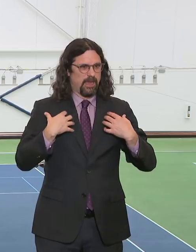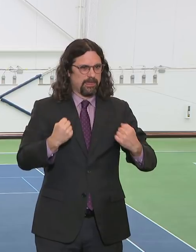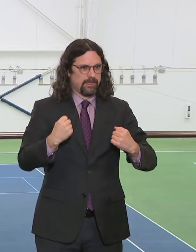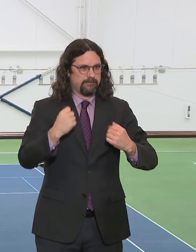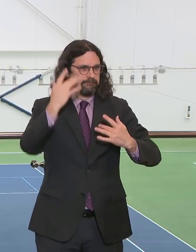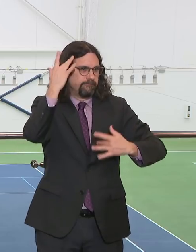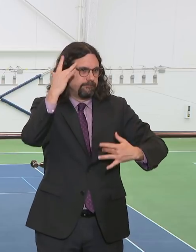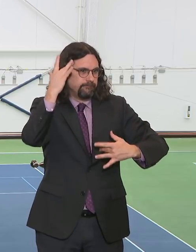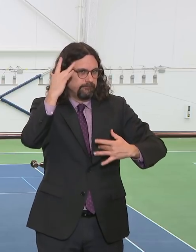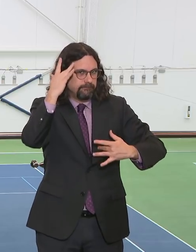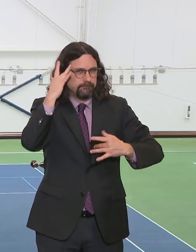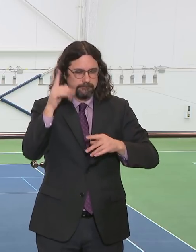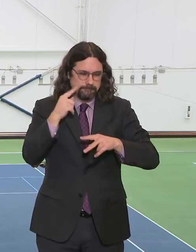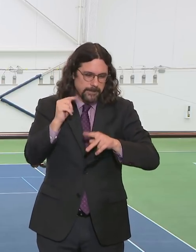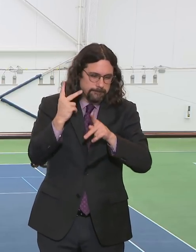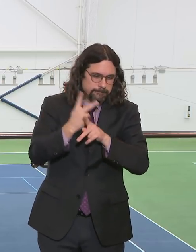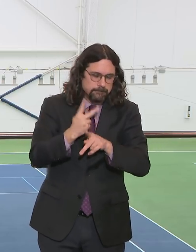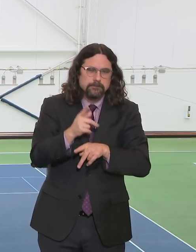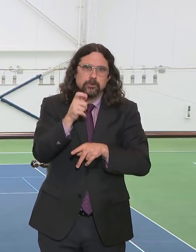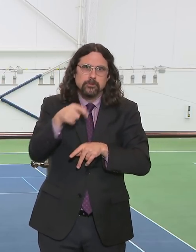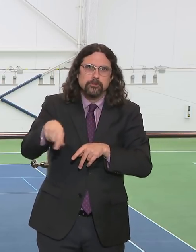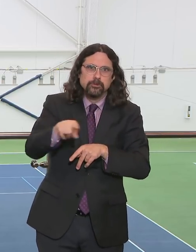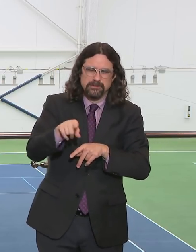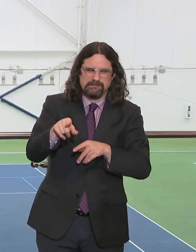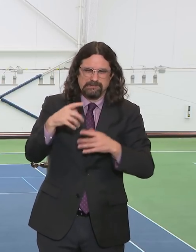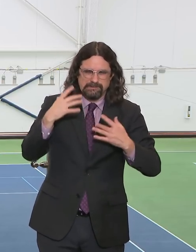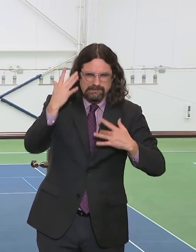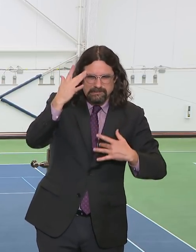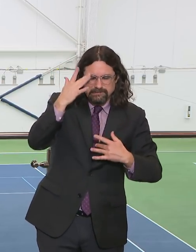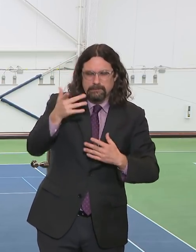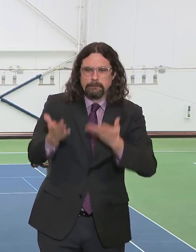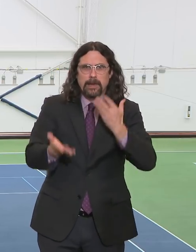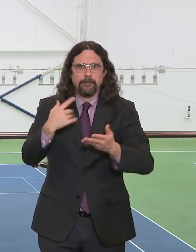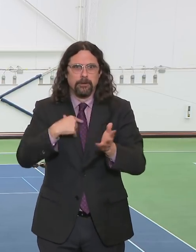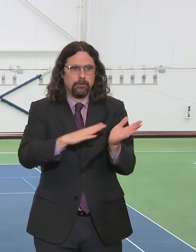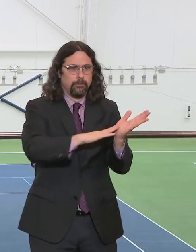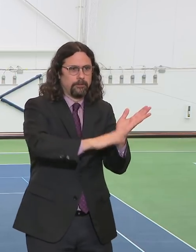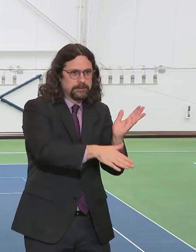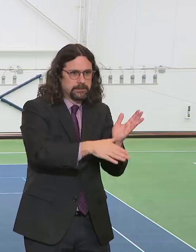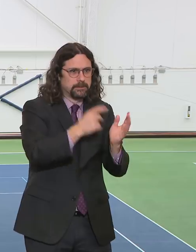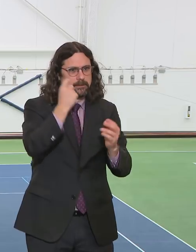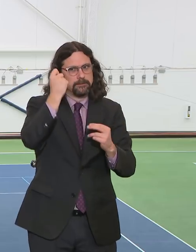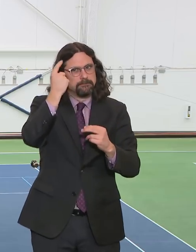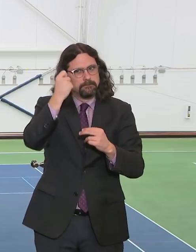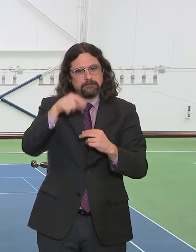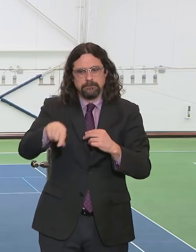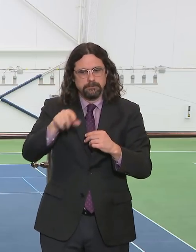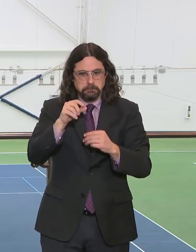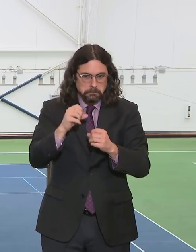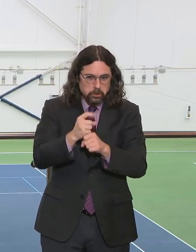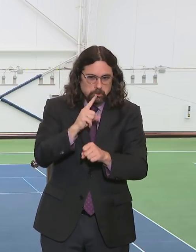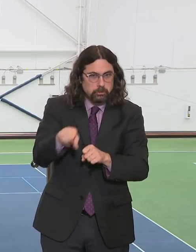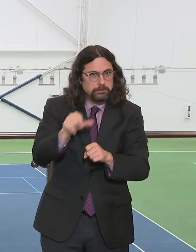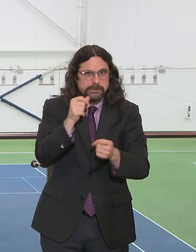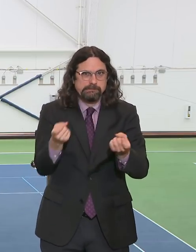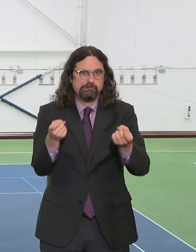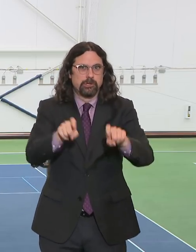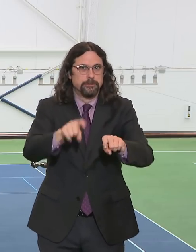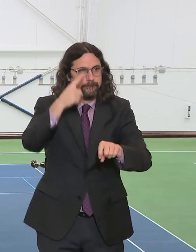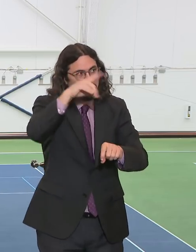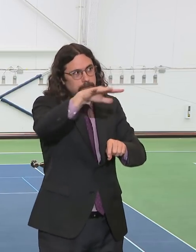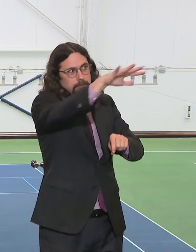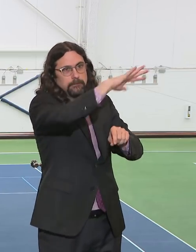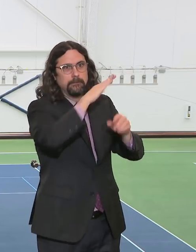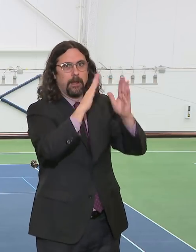again, with some very strict guidelines and safeguards. As of the end of yesterday, there have been 900 inmates